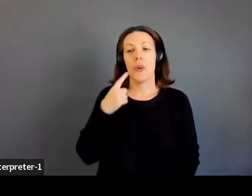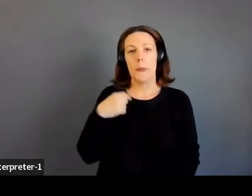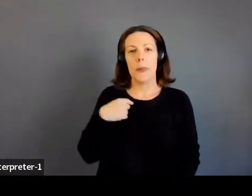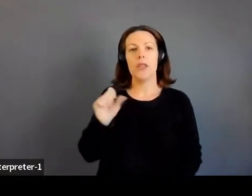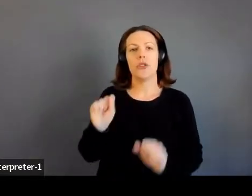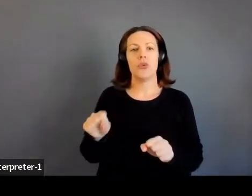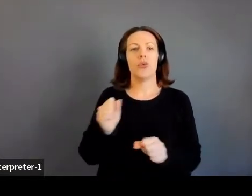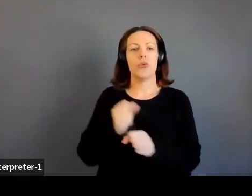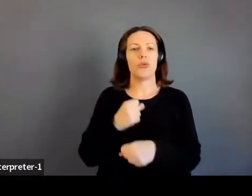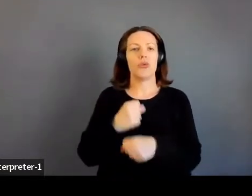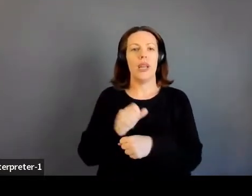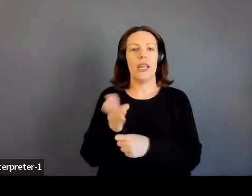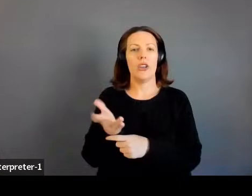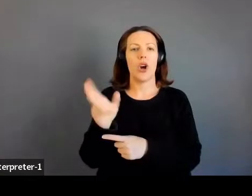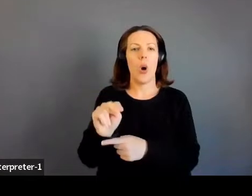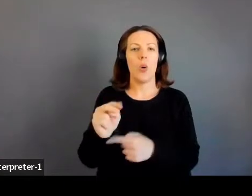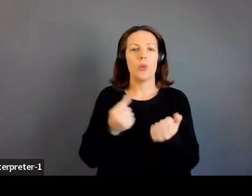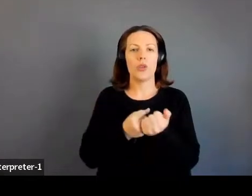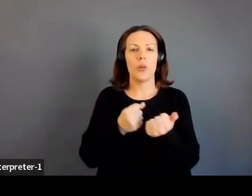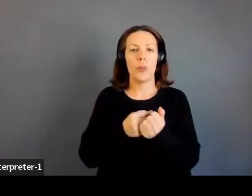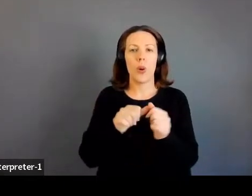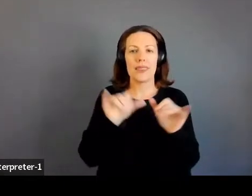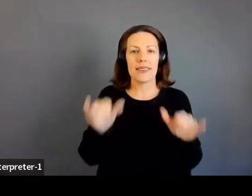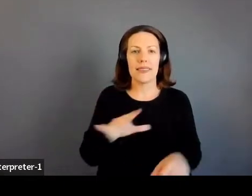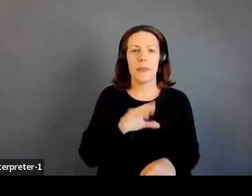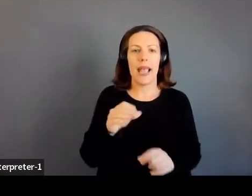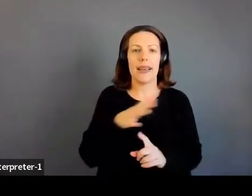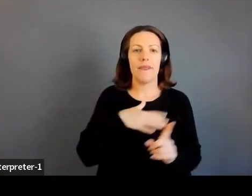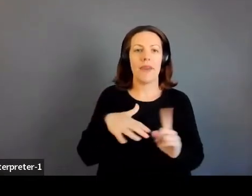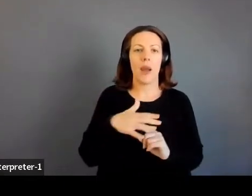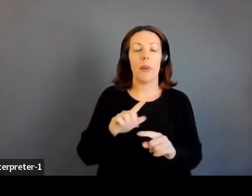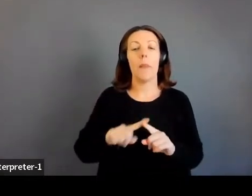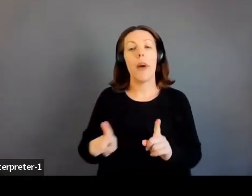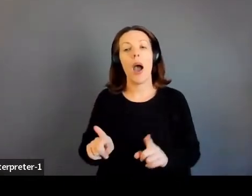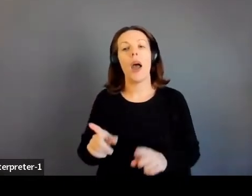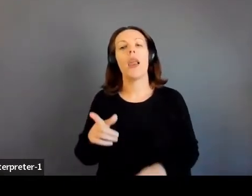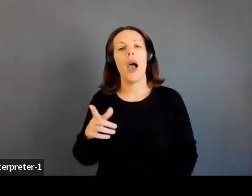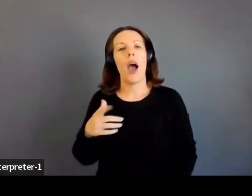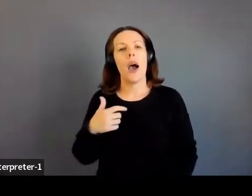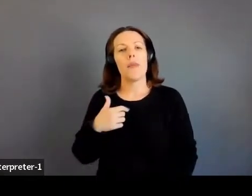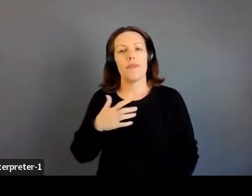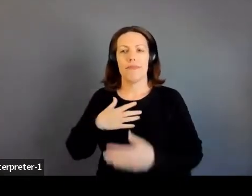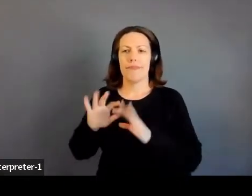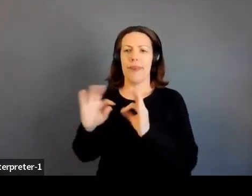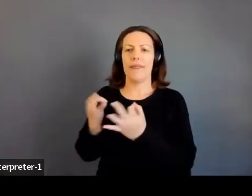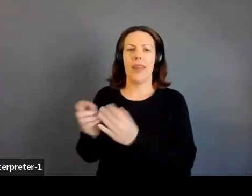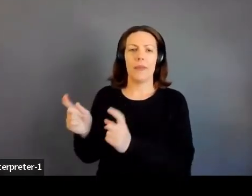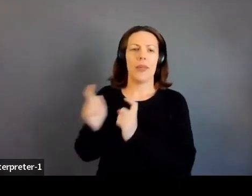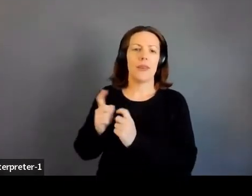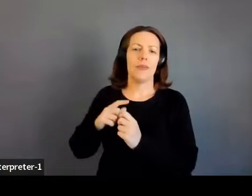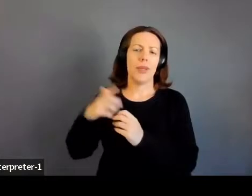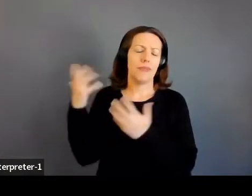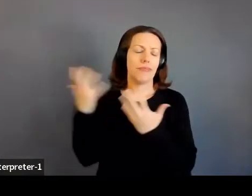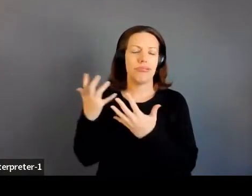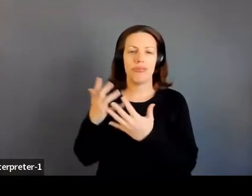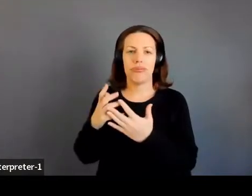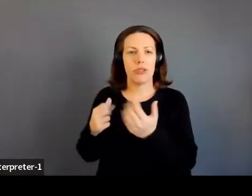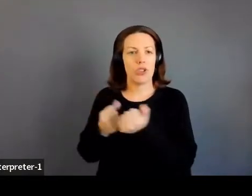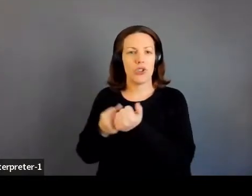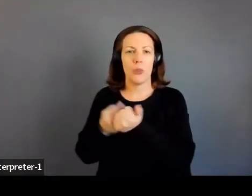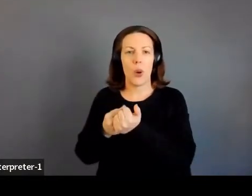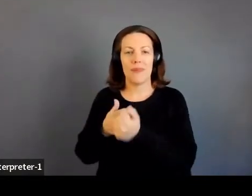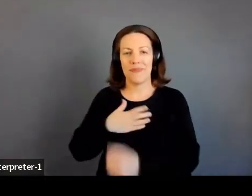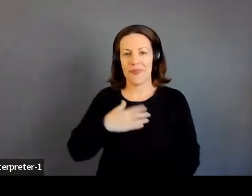your own support system and environment. But what I did have was incredible support from my family, just I'm an only child.